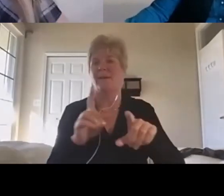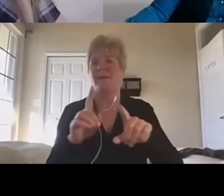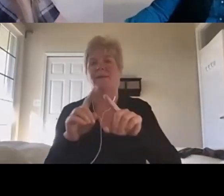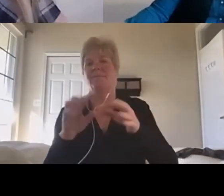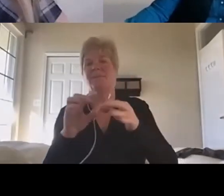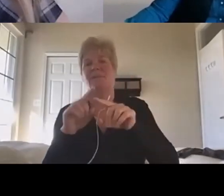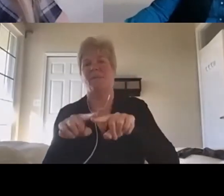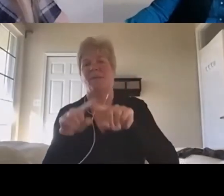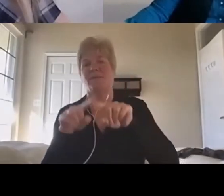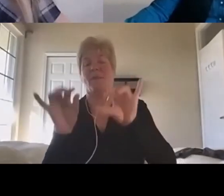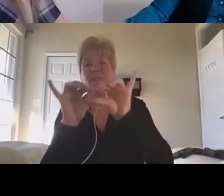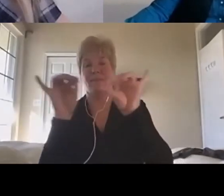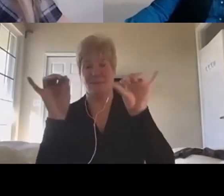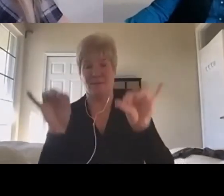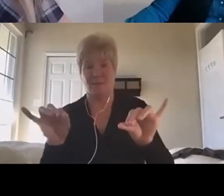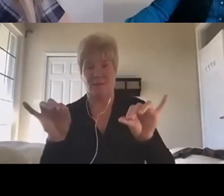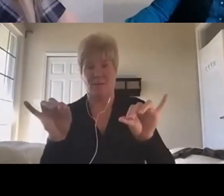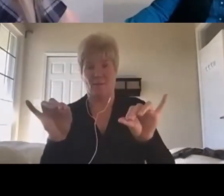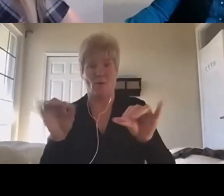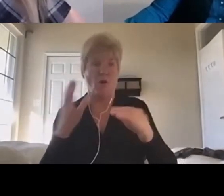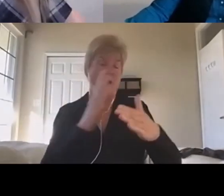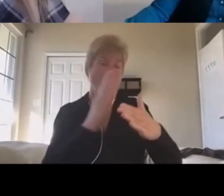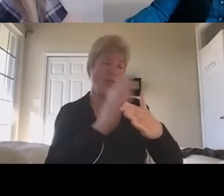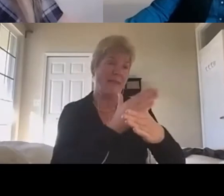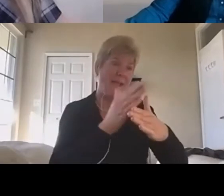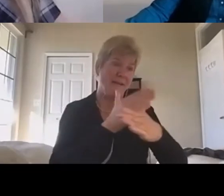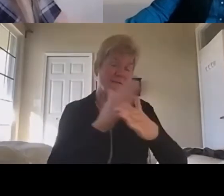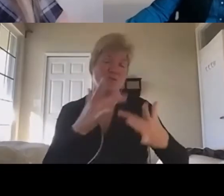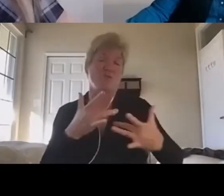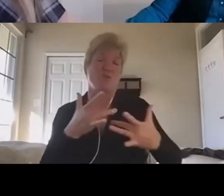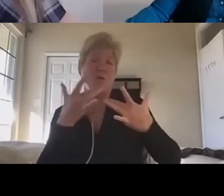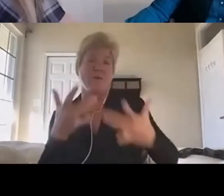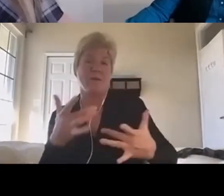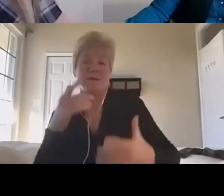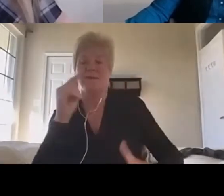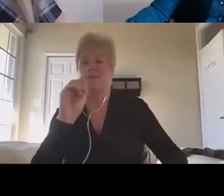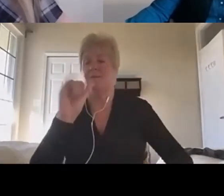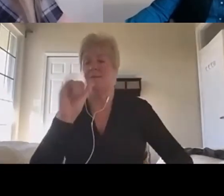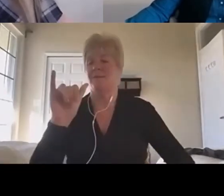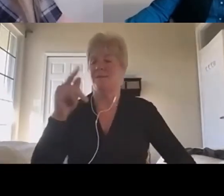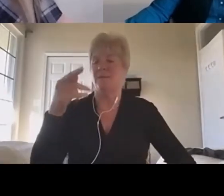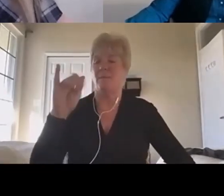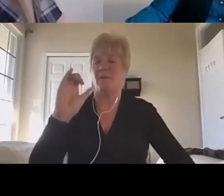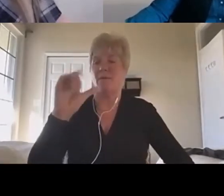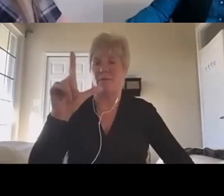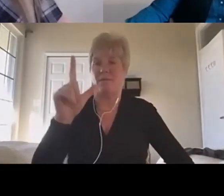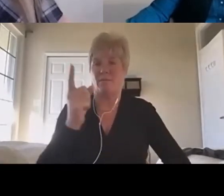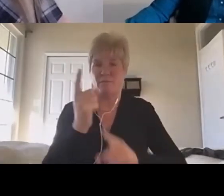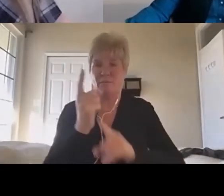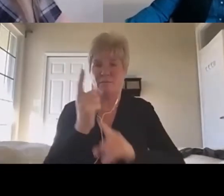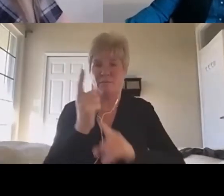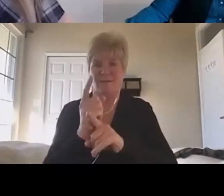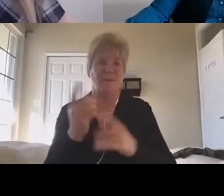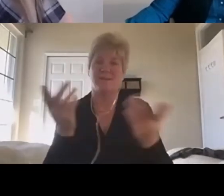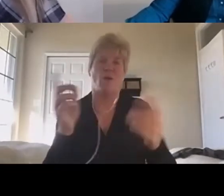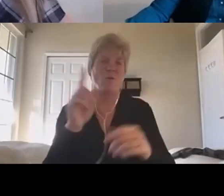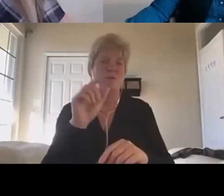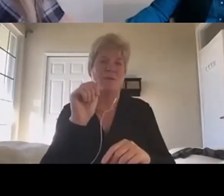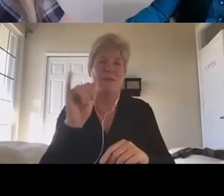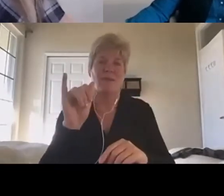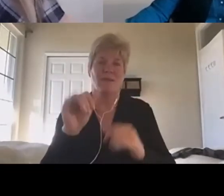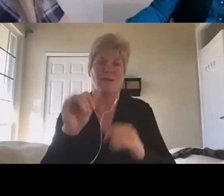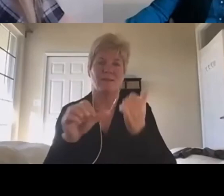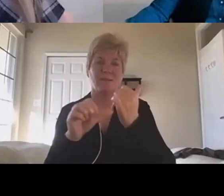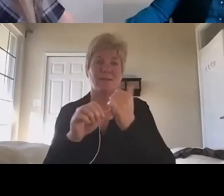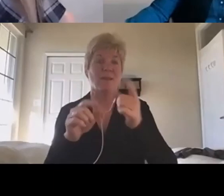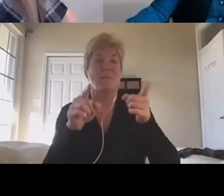people that are average or typical, or, I mean, as happens with all data systems. And I, I'll let Shay and Rich talk